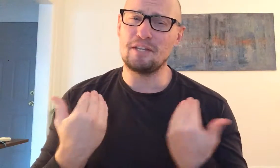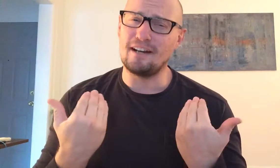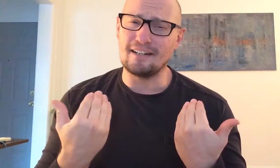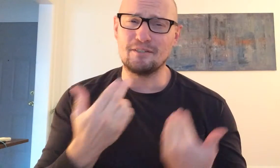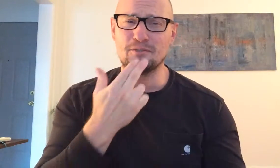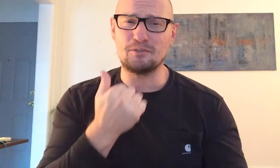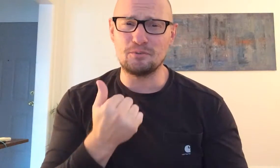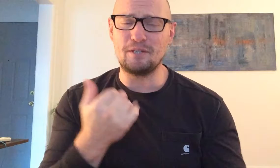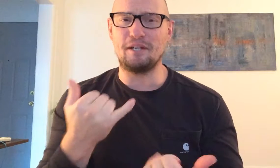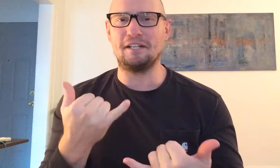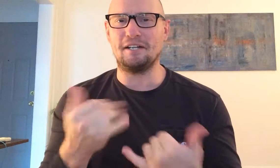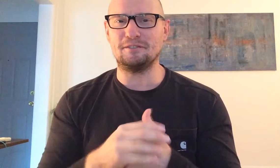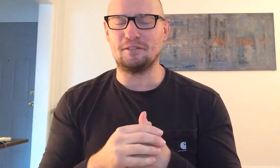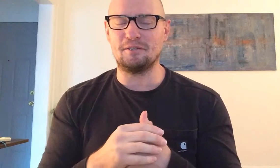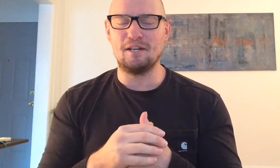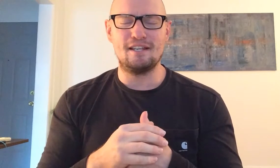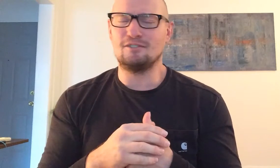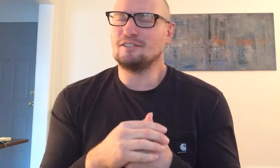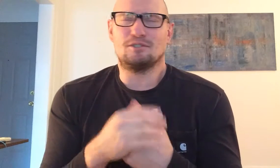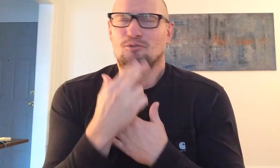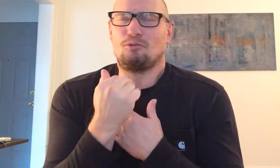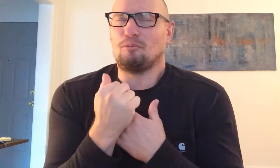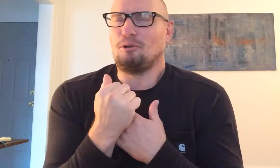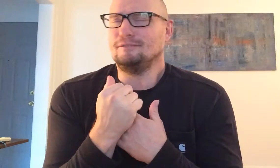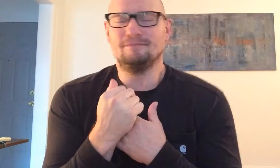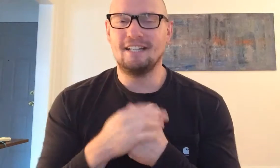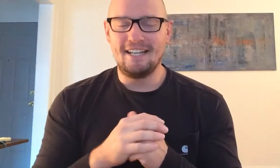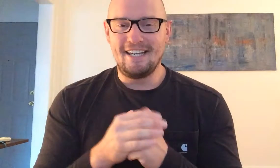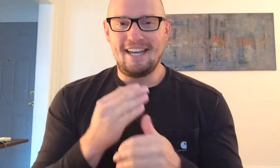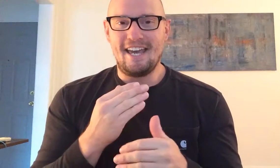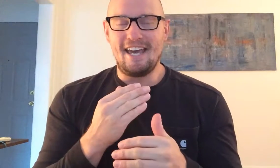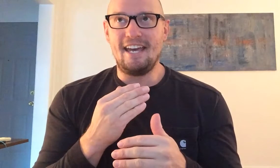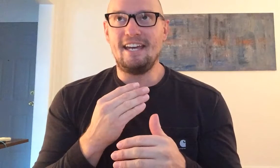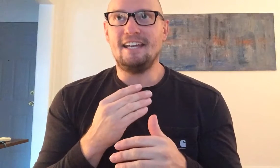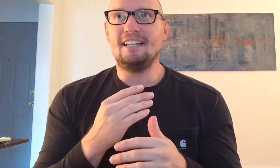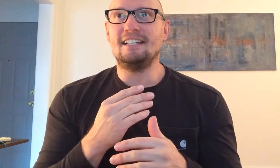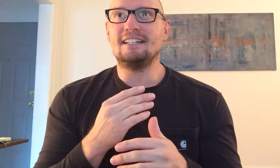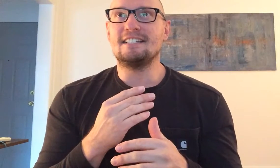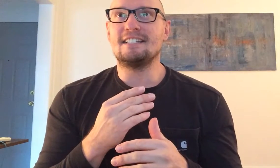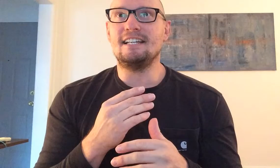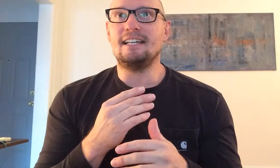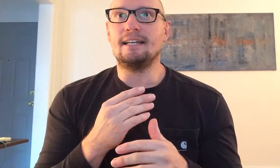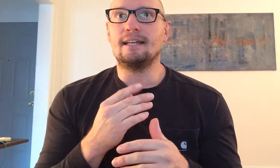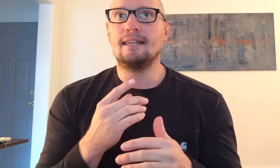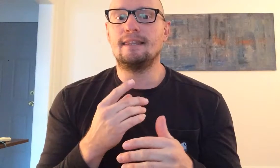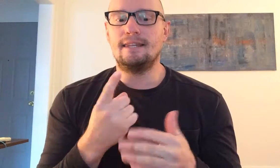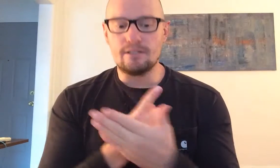young and they're so sweet right now so they're just adorable and let's see this